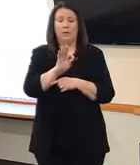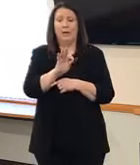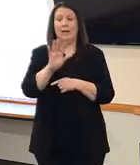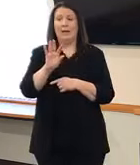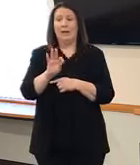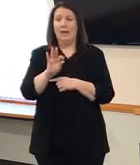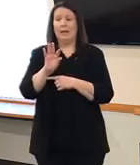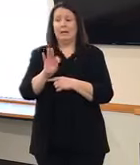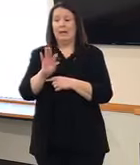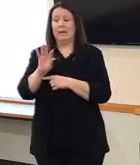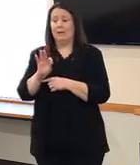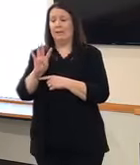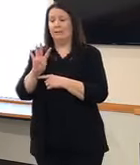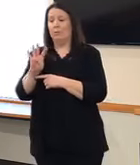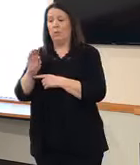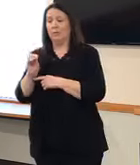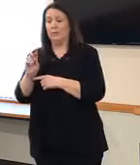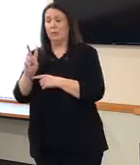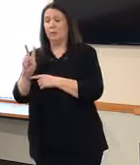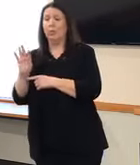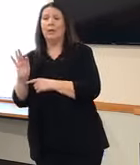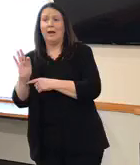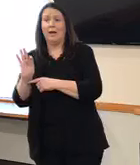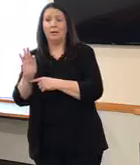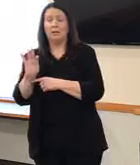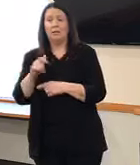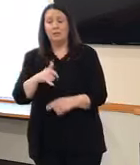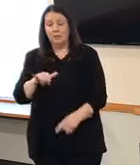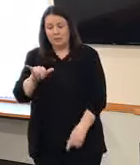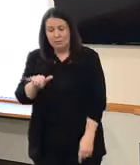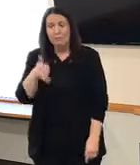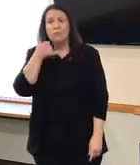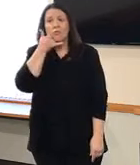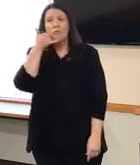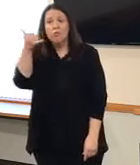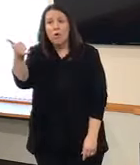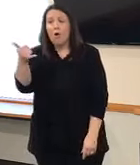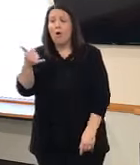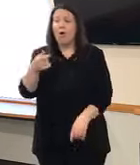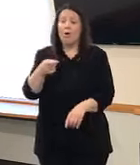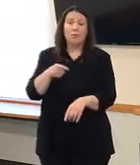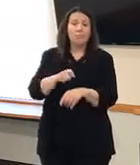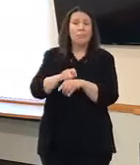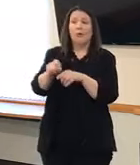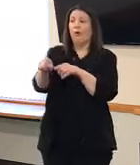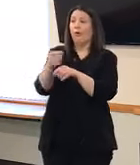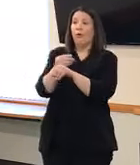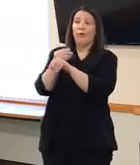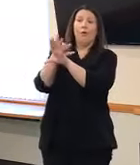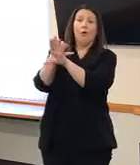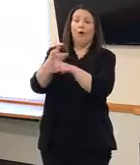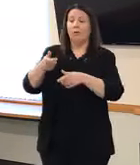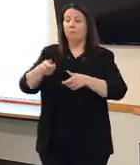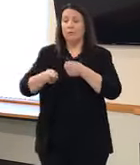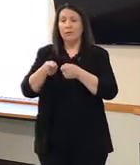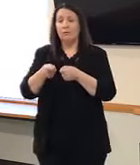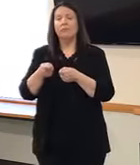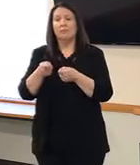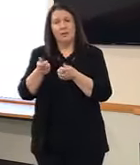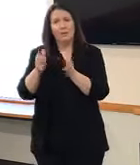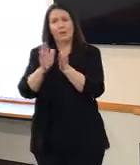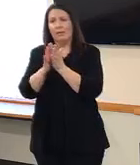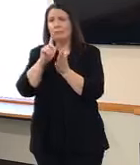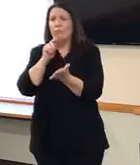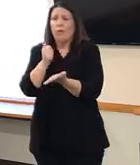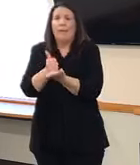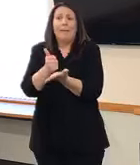-4029 and those operators will help get you connected to the referral sources that can